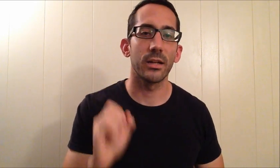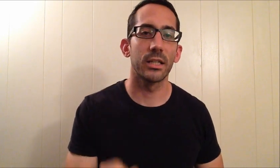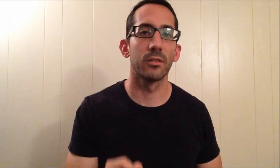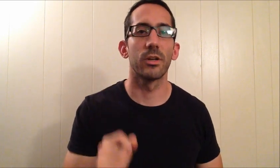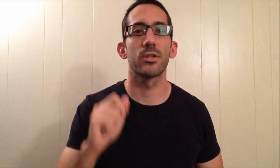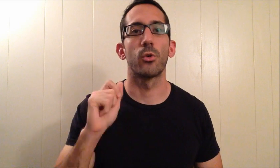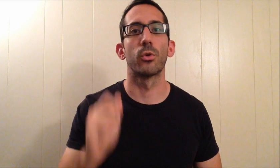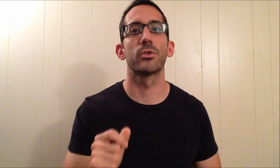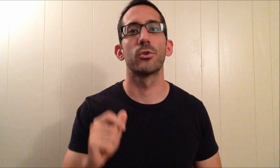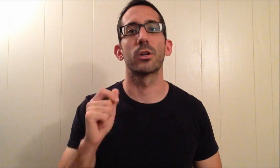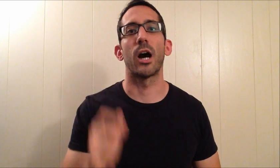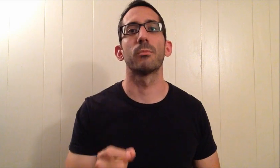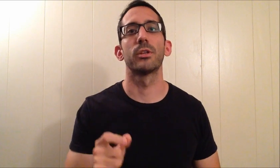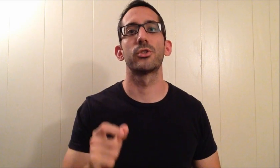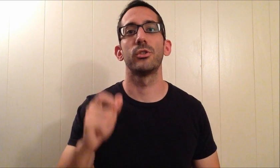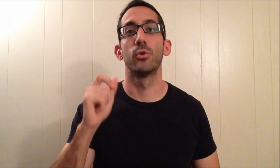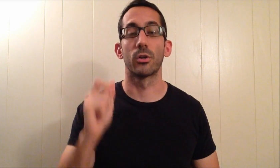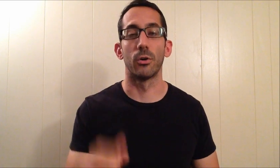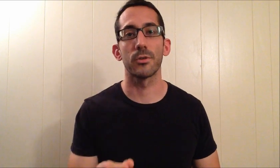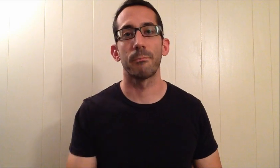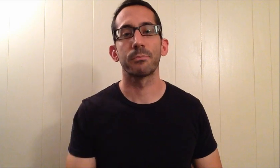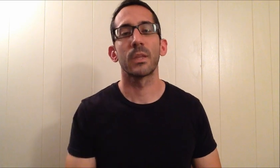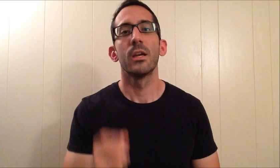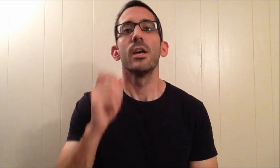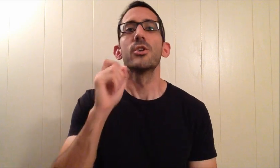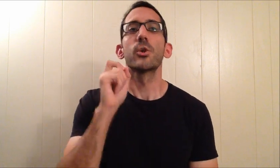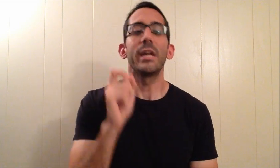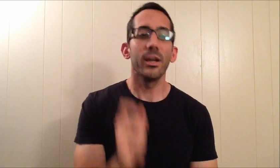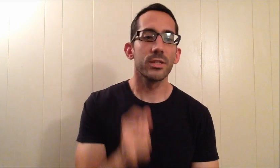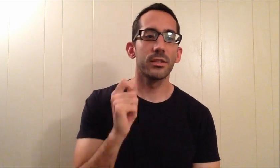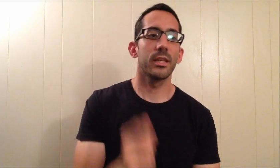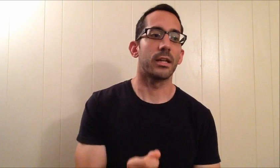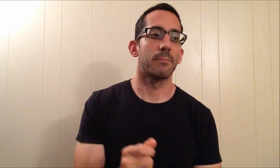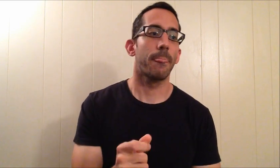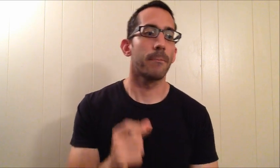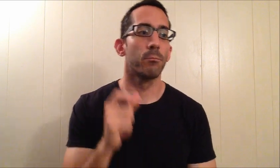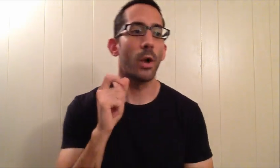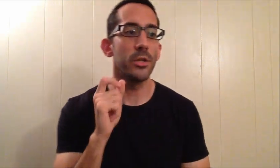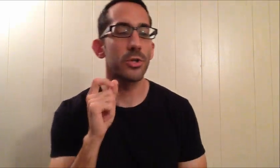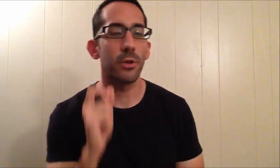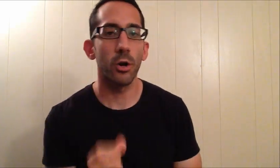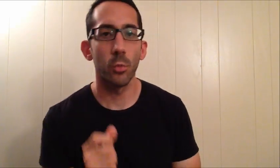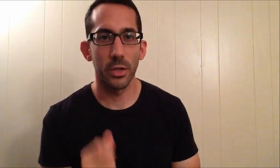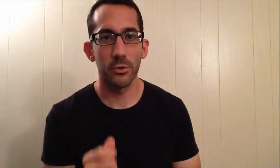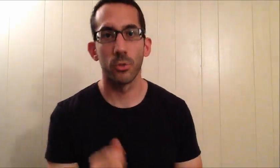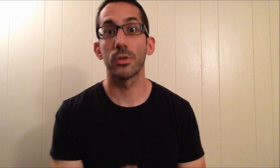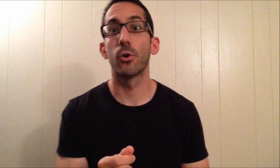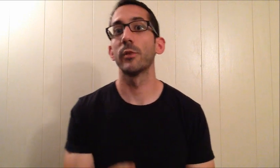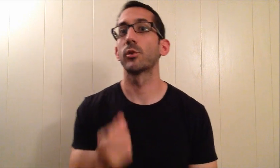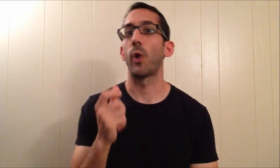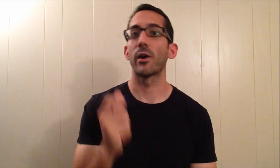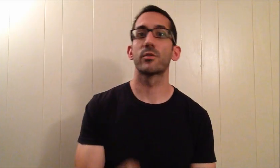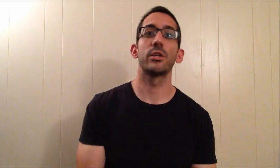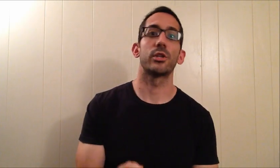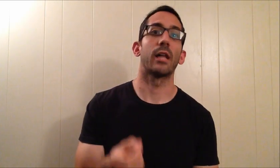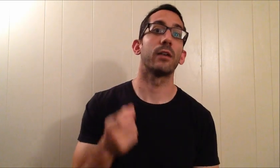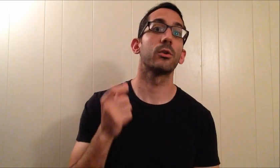calculated risks in order to accomplish your goals. So here's the thing. When you start working towards a goal that requires vision, that